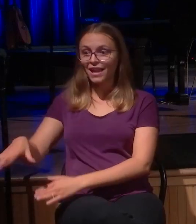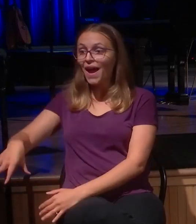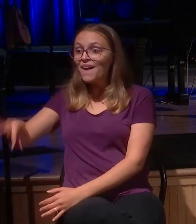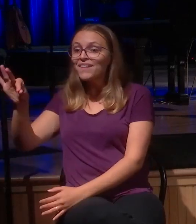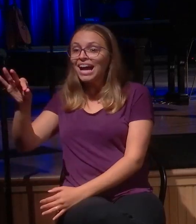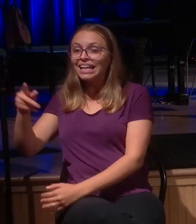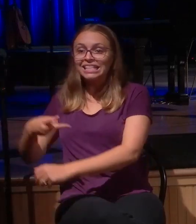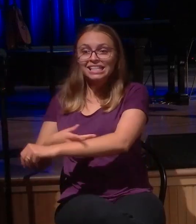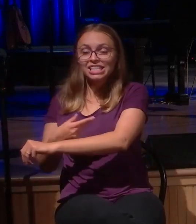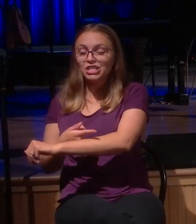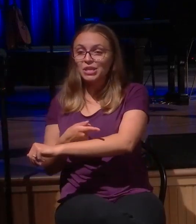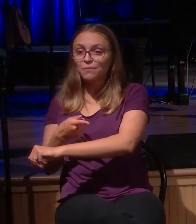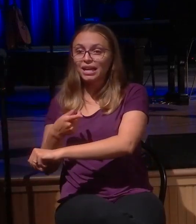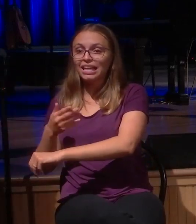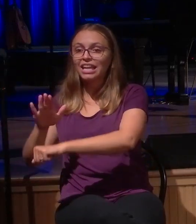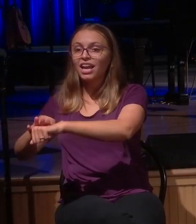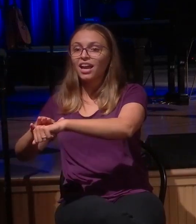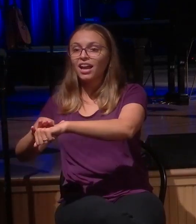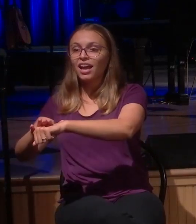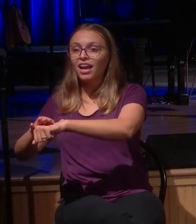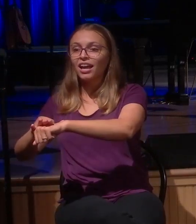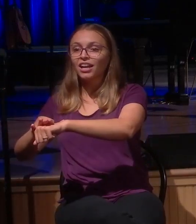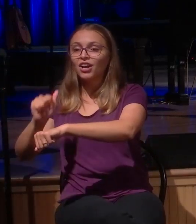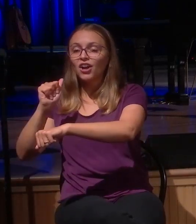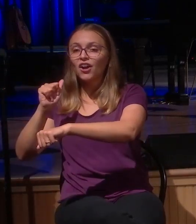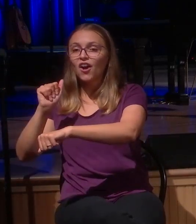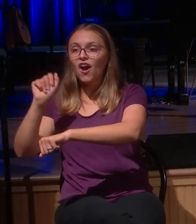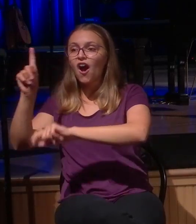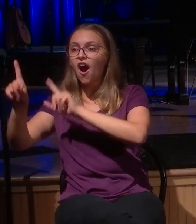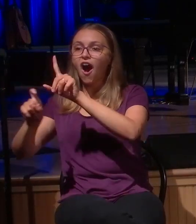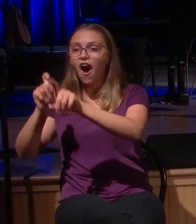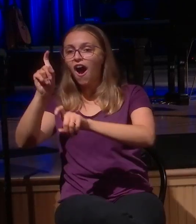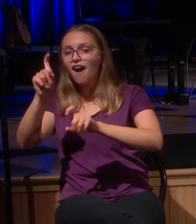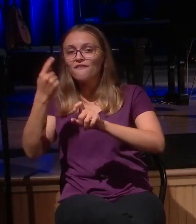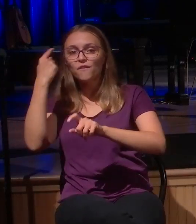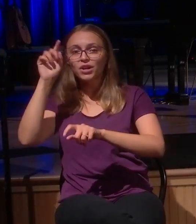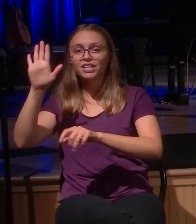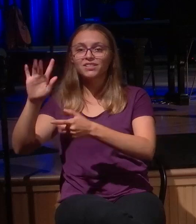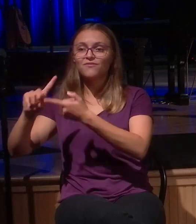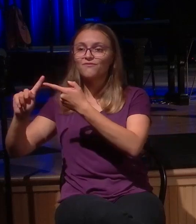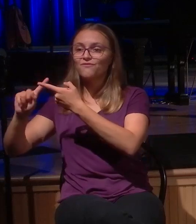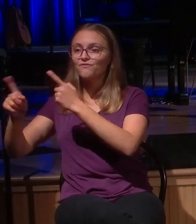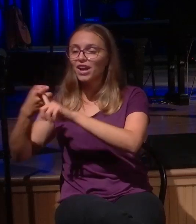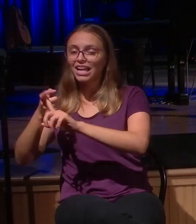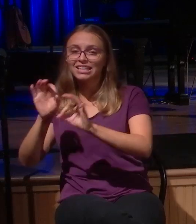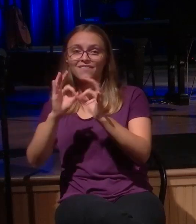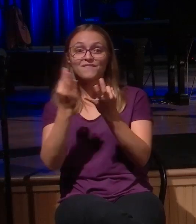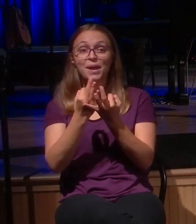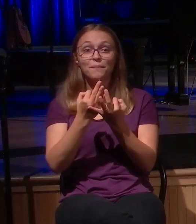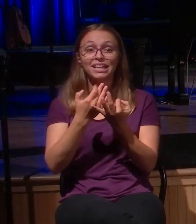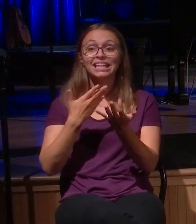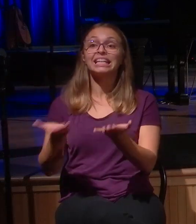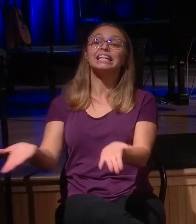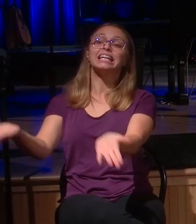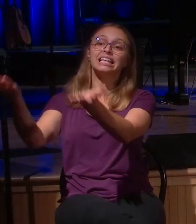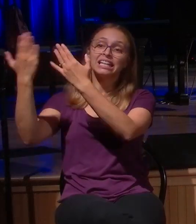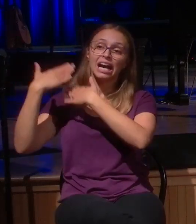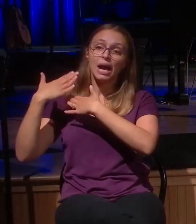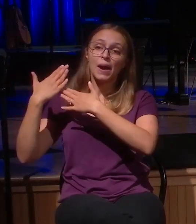He calls his neighbors and his friends, rejoice with me, for I found the sheep that was lost. The woman who seeks